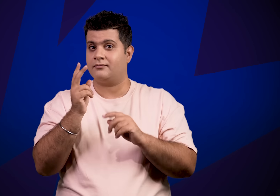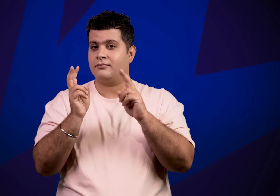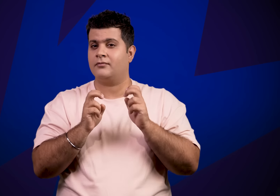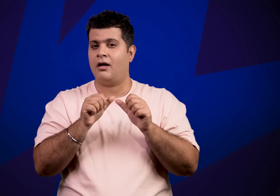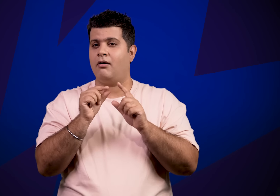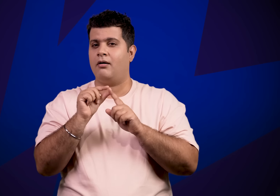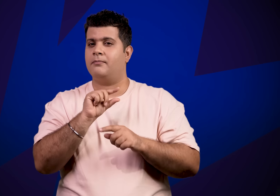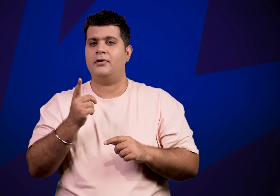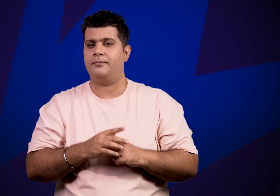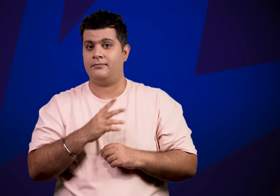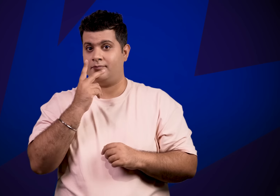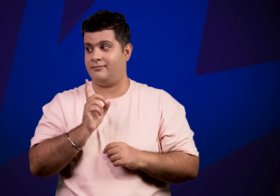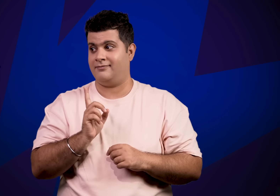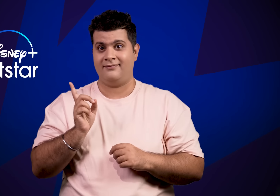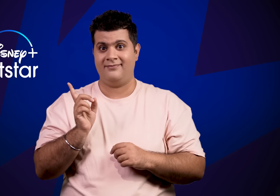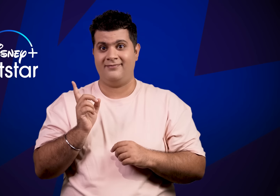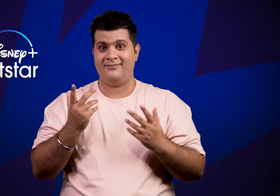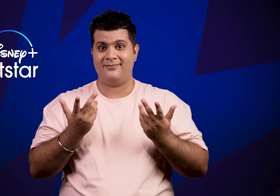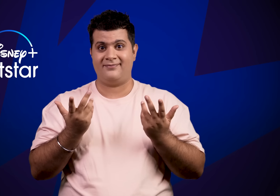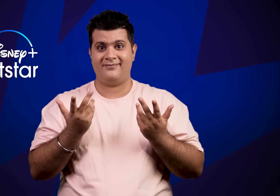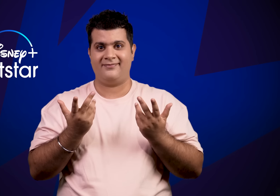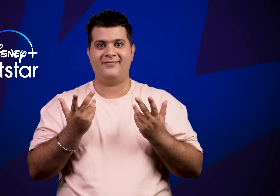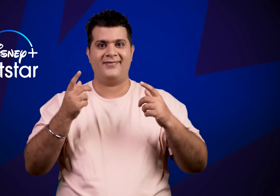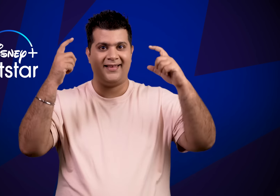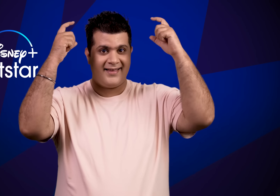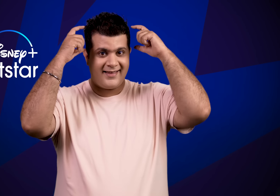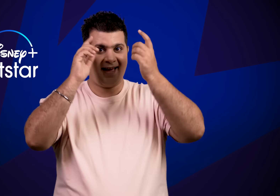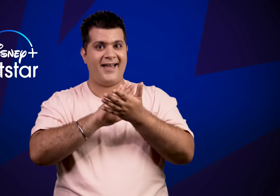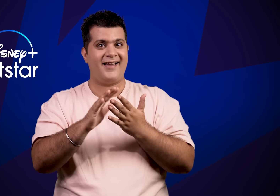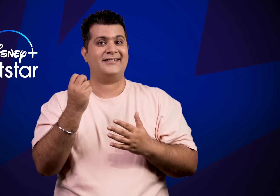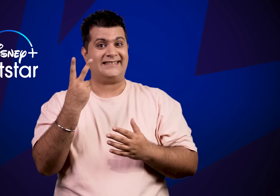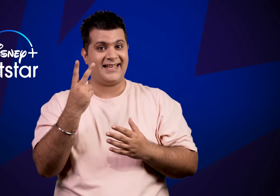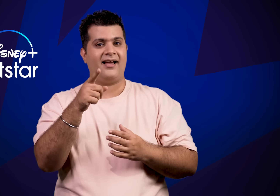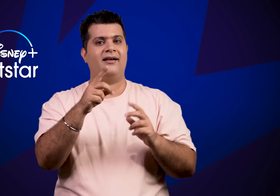Download Disney Plus Hotstar. Yes! ISL interpretation will be available on Hotstar.